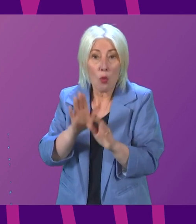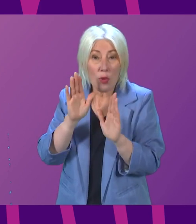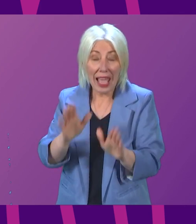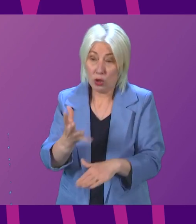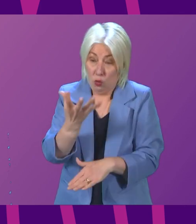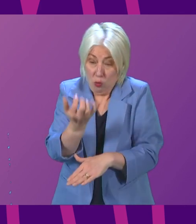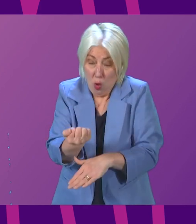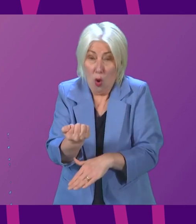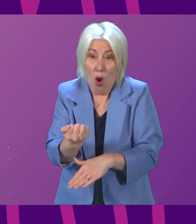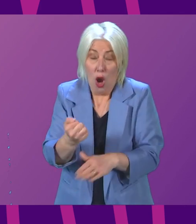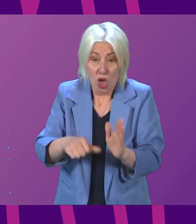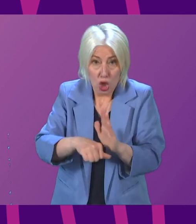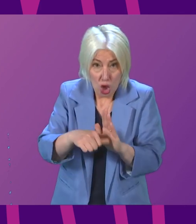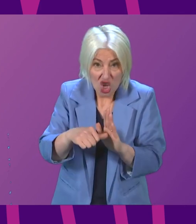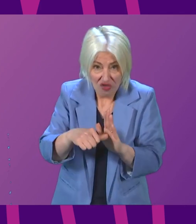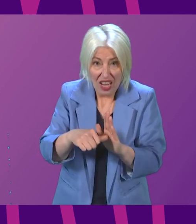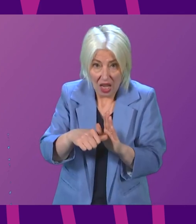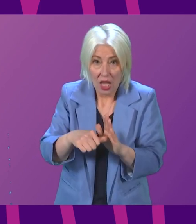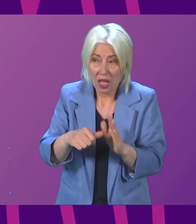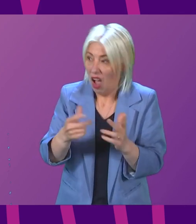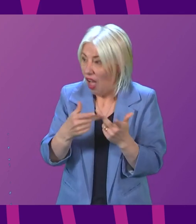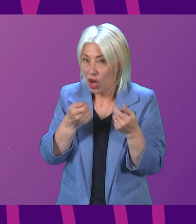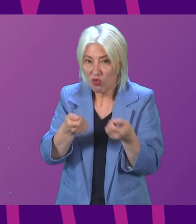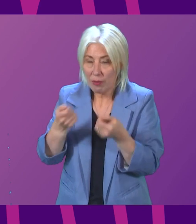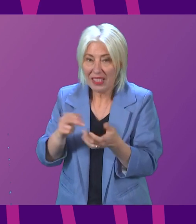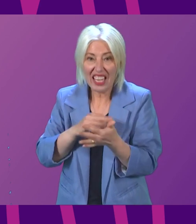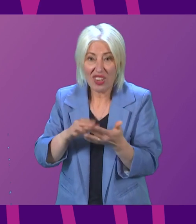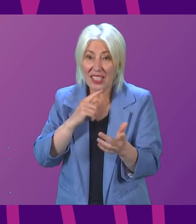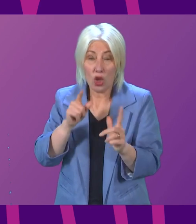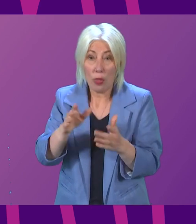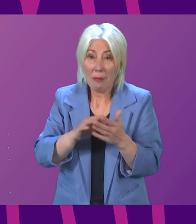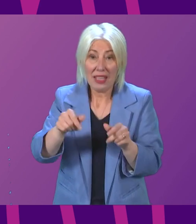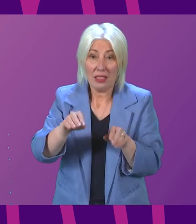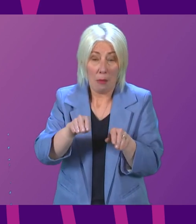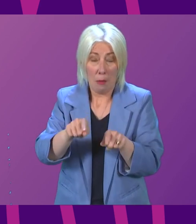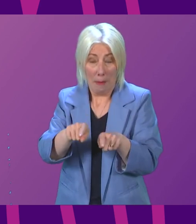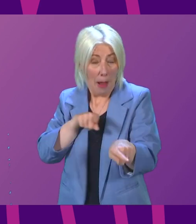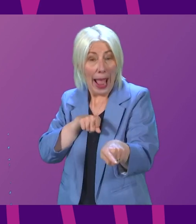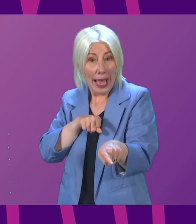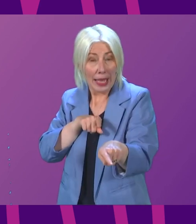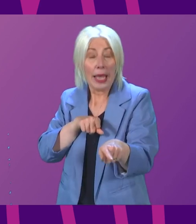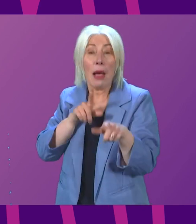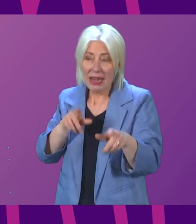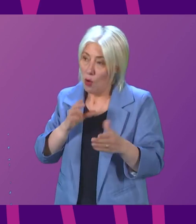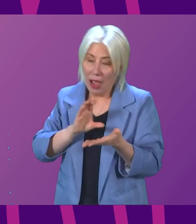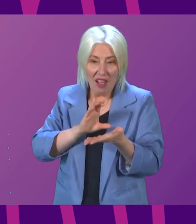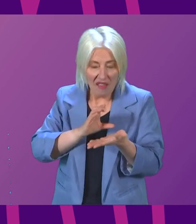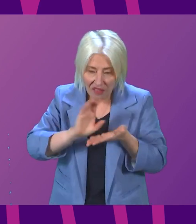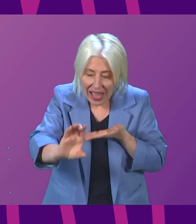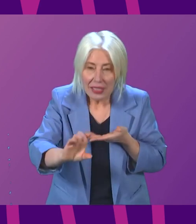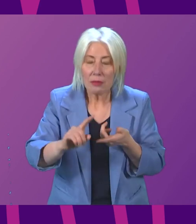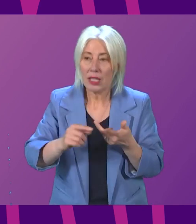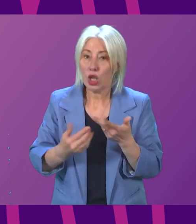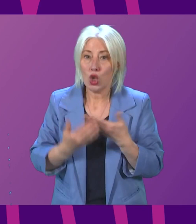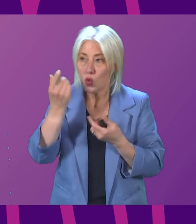pause surgery and other treatments in the NHS, has clearly set that back. And now we are investing and introducing the